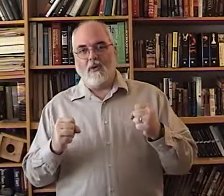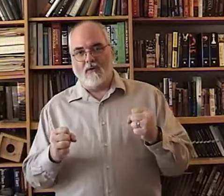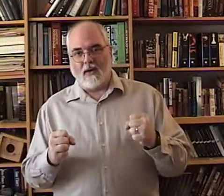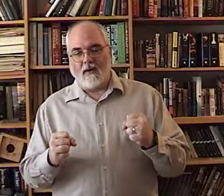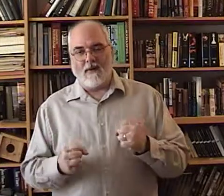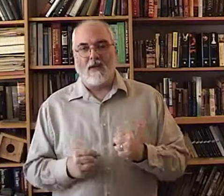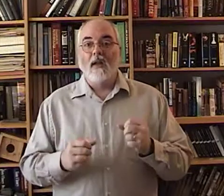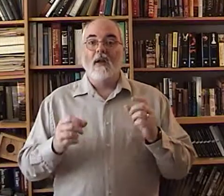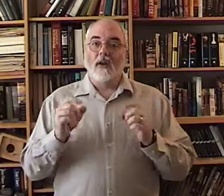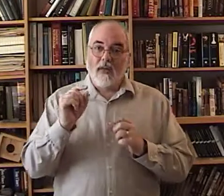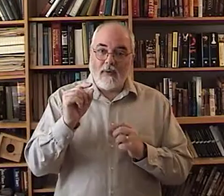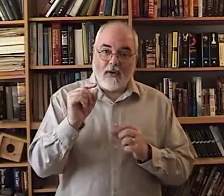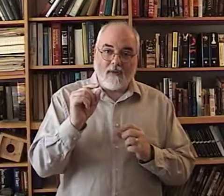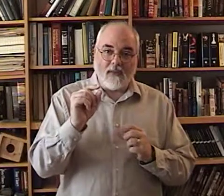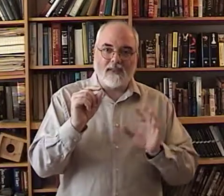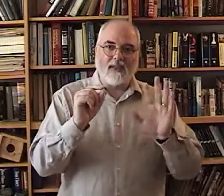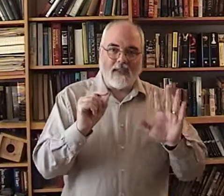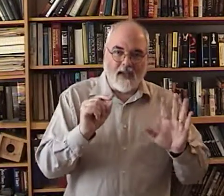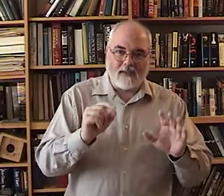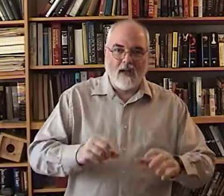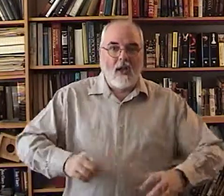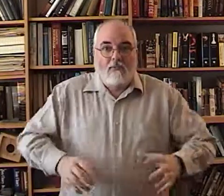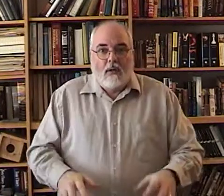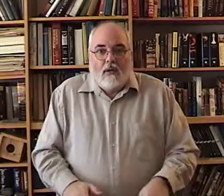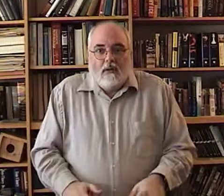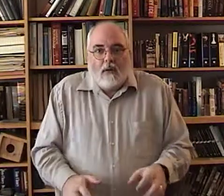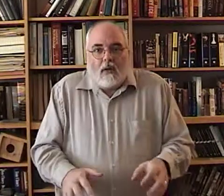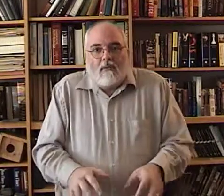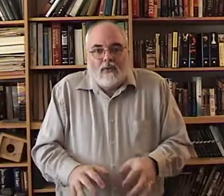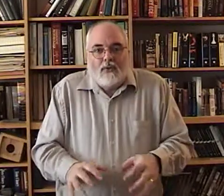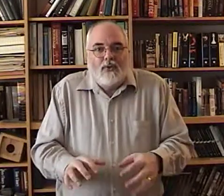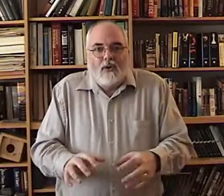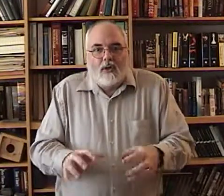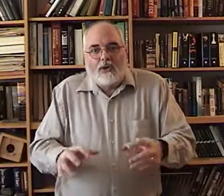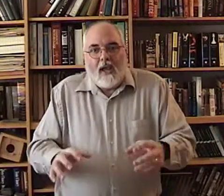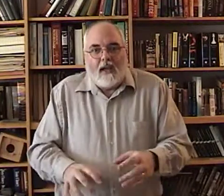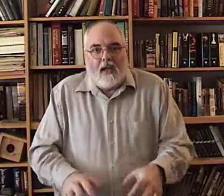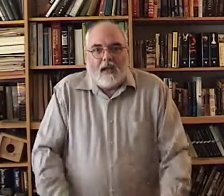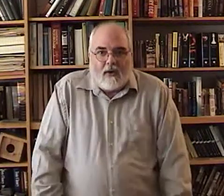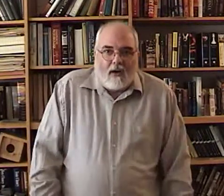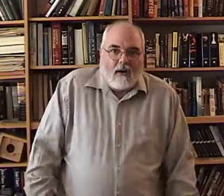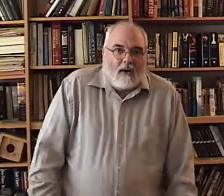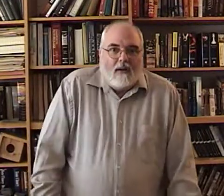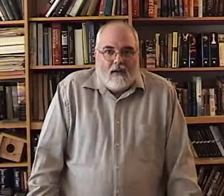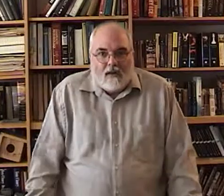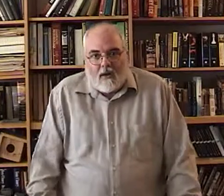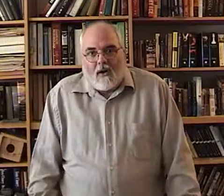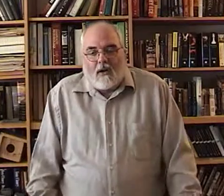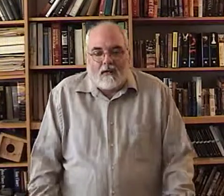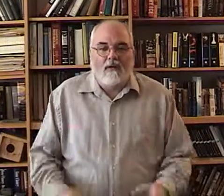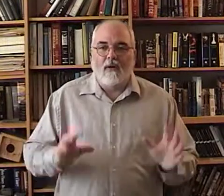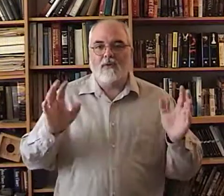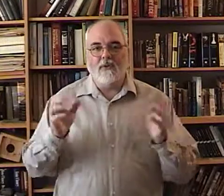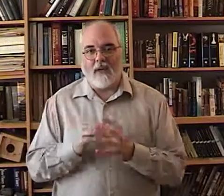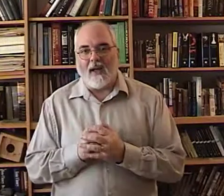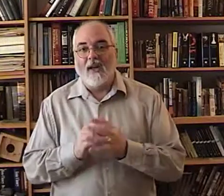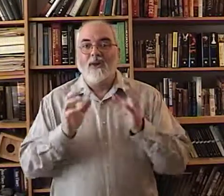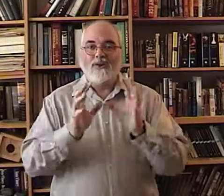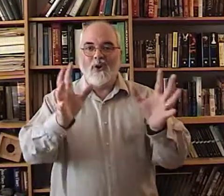overconfident a little bit of nervousness yes being so nervous you're shaking and you're you're all don't do that show